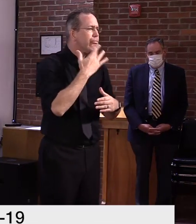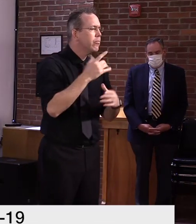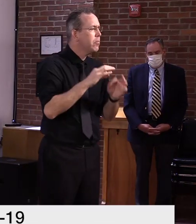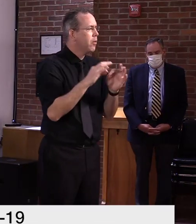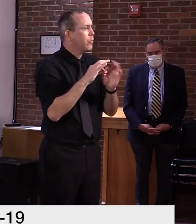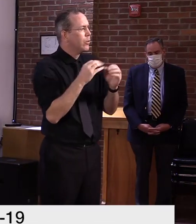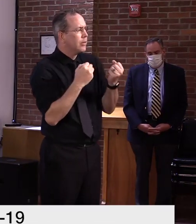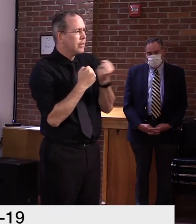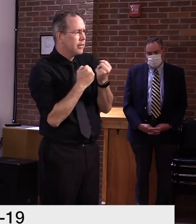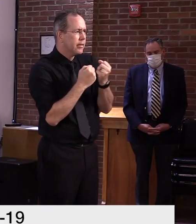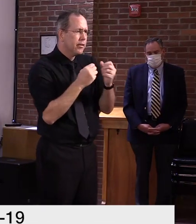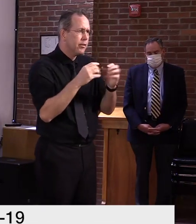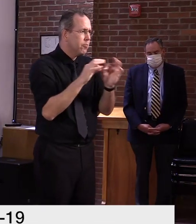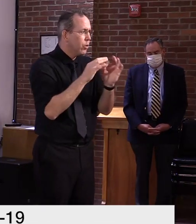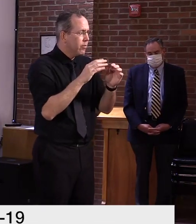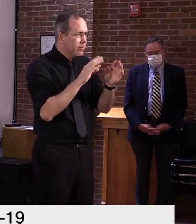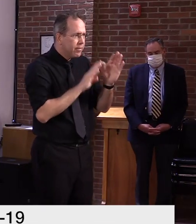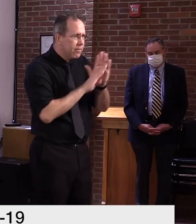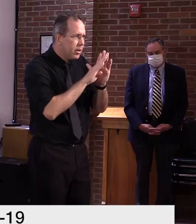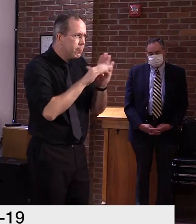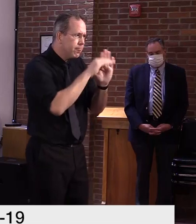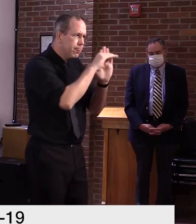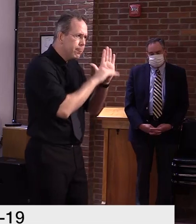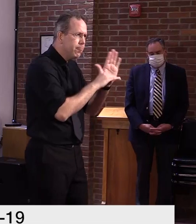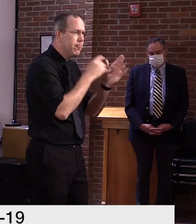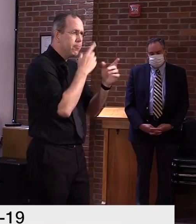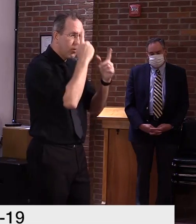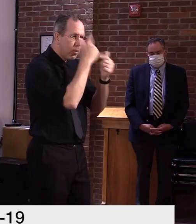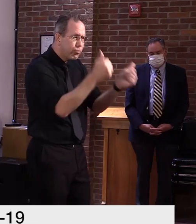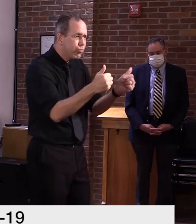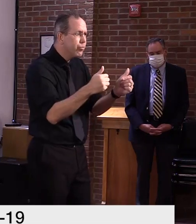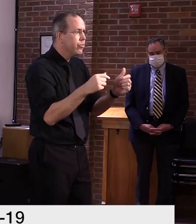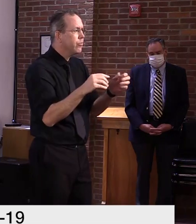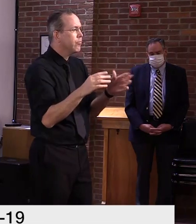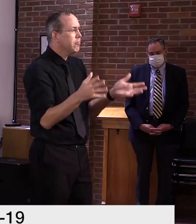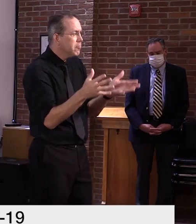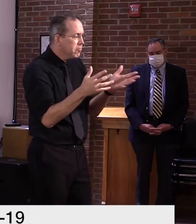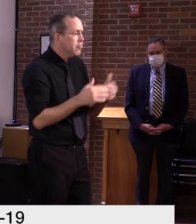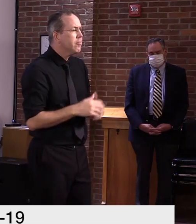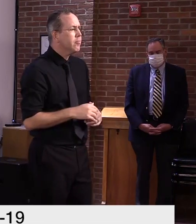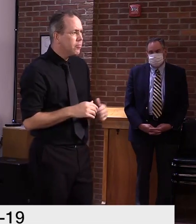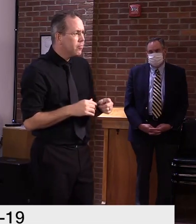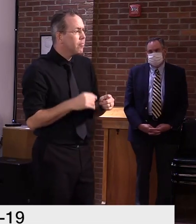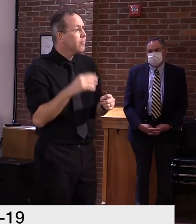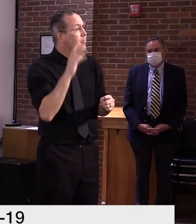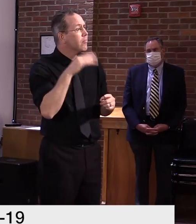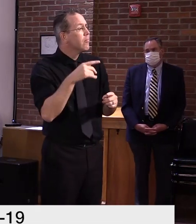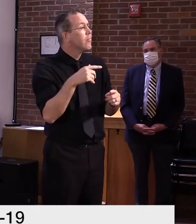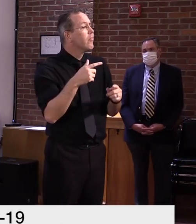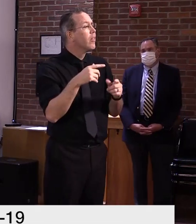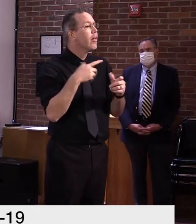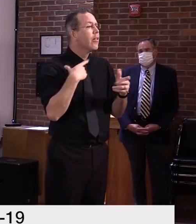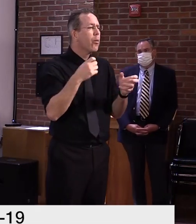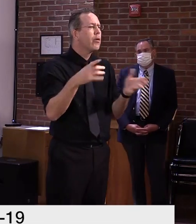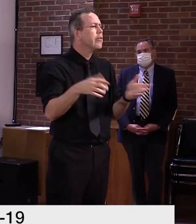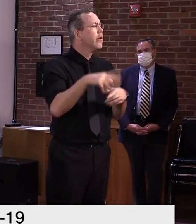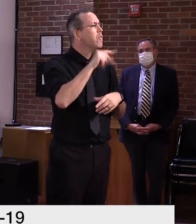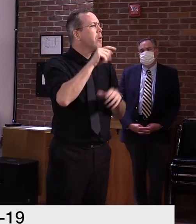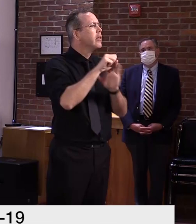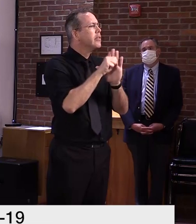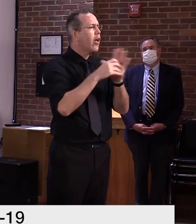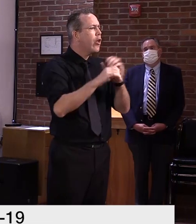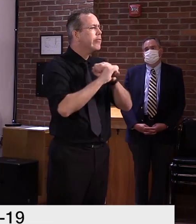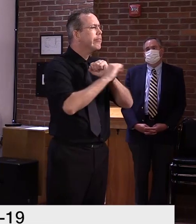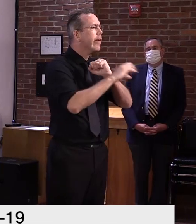provides leadership, um, having a mass campaign and providing guidance, standing up here, uh, three times a week, uh, in